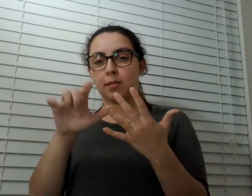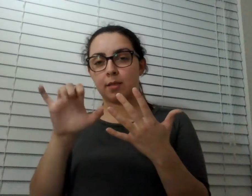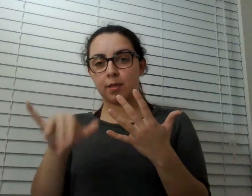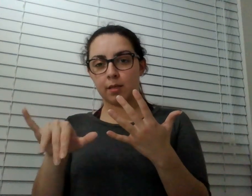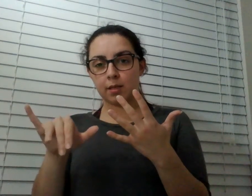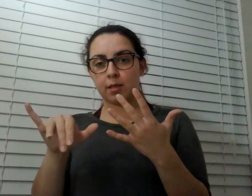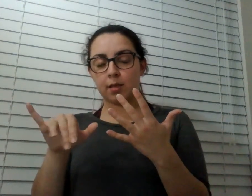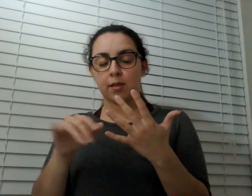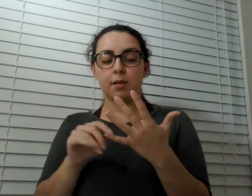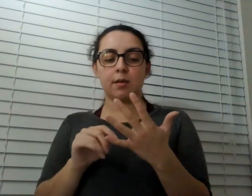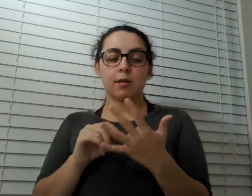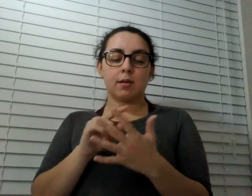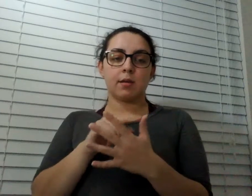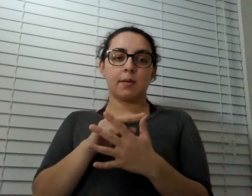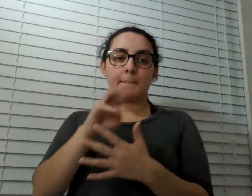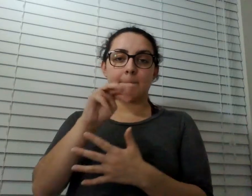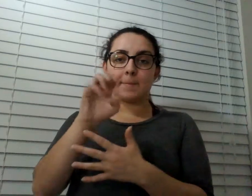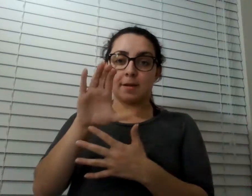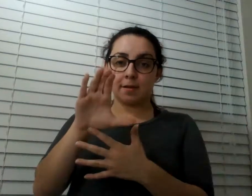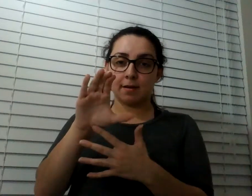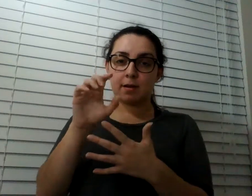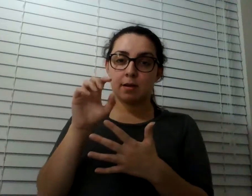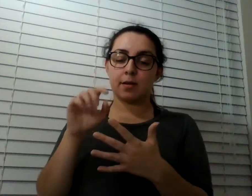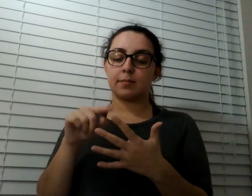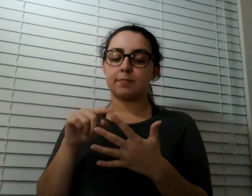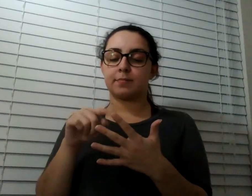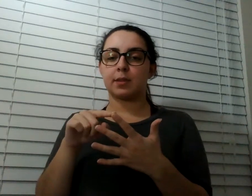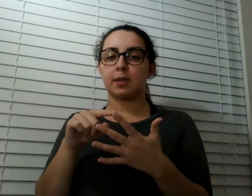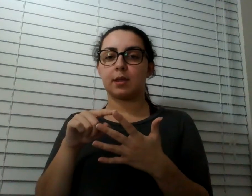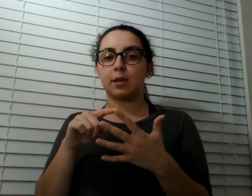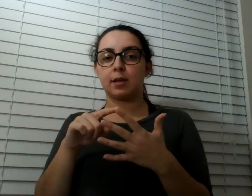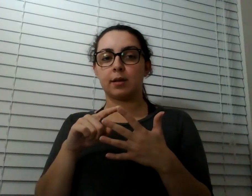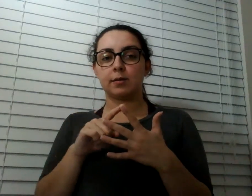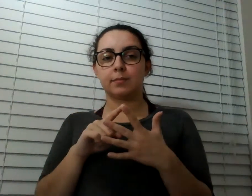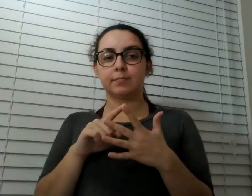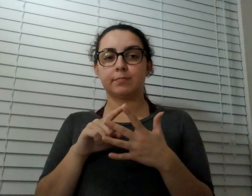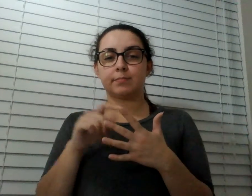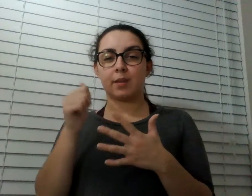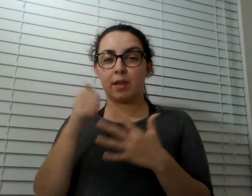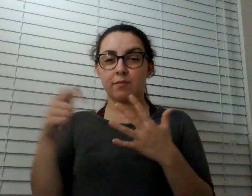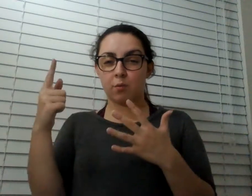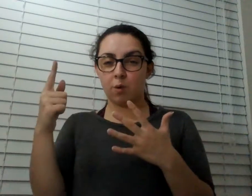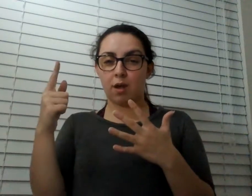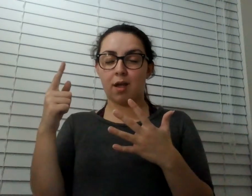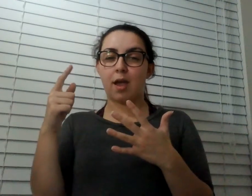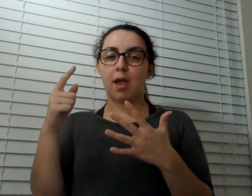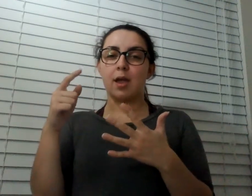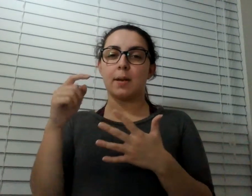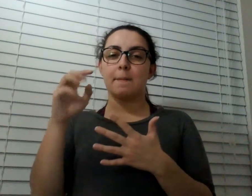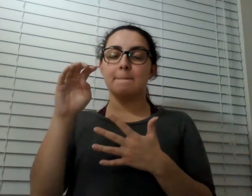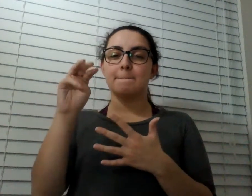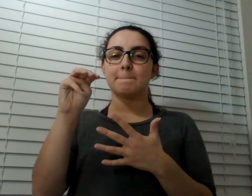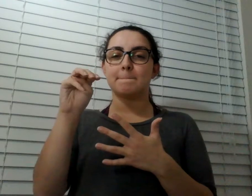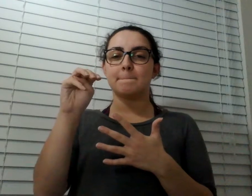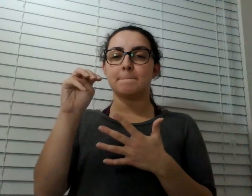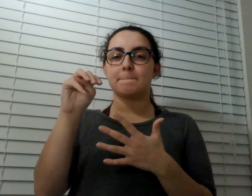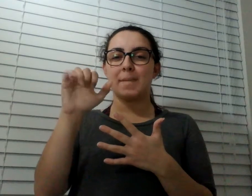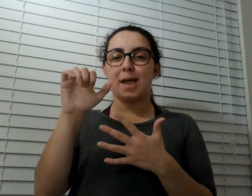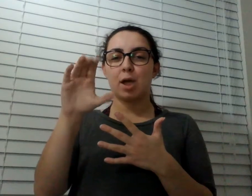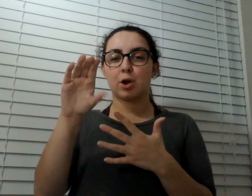to Mac Primo. Everyone at MakerBot. The Edge of the Tears, Park Museum, and